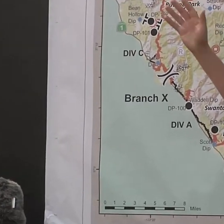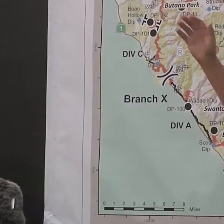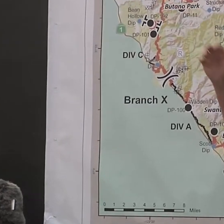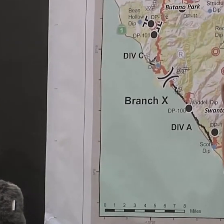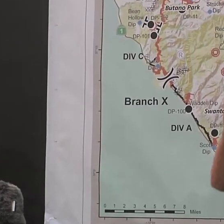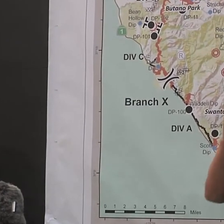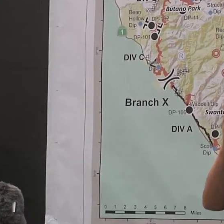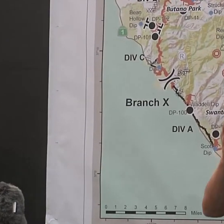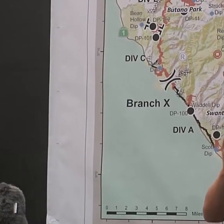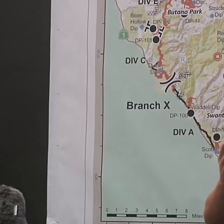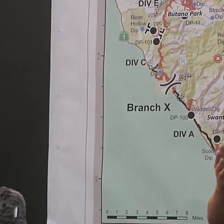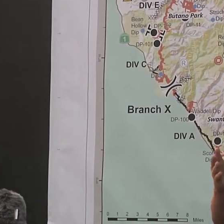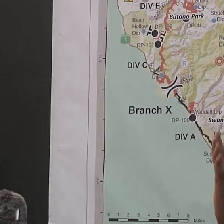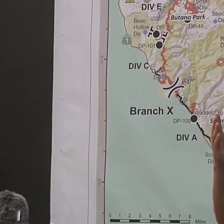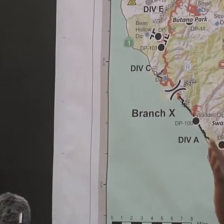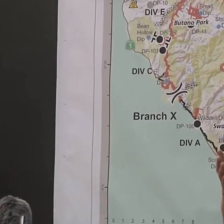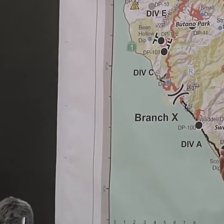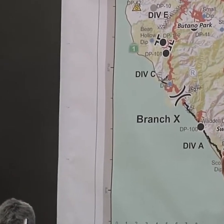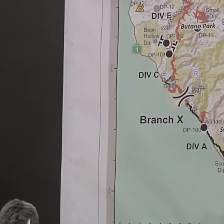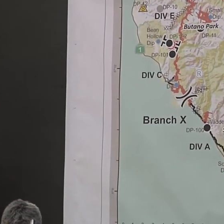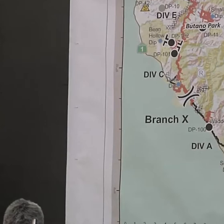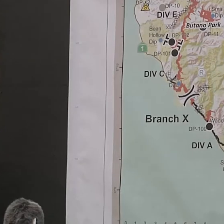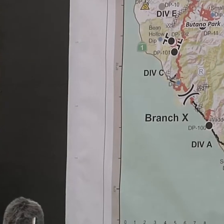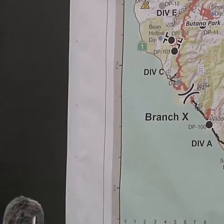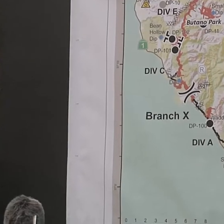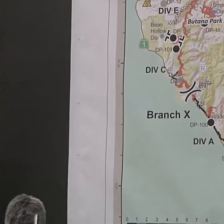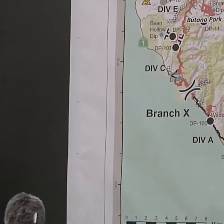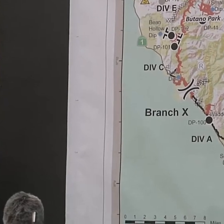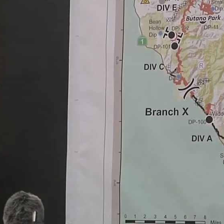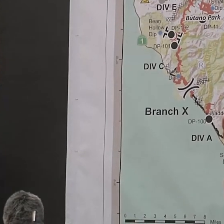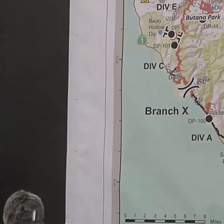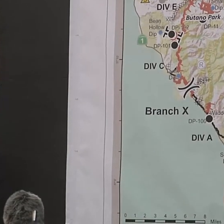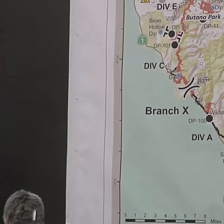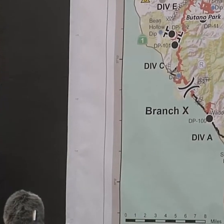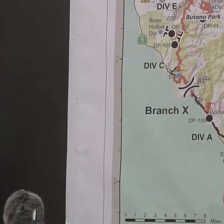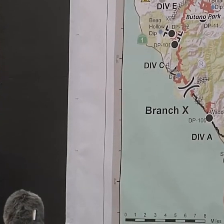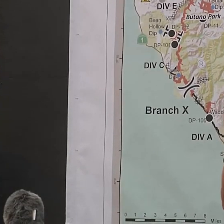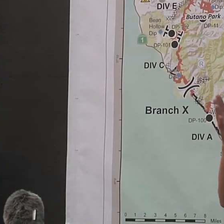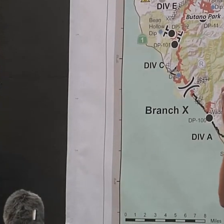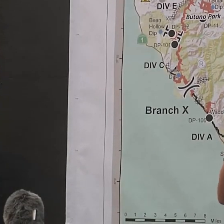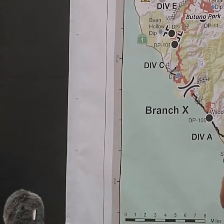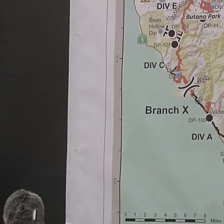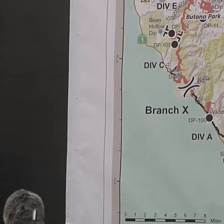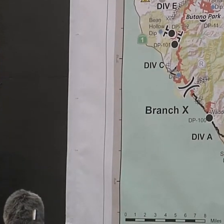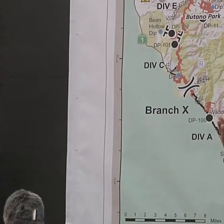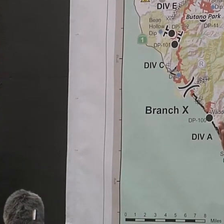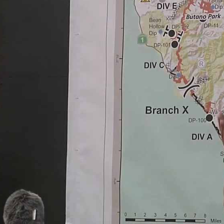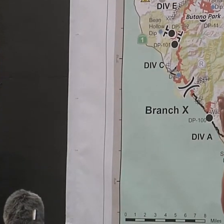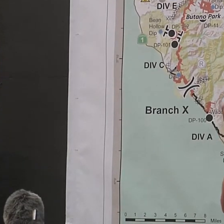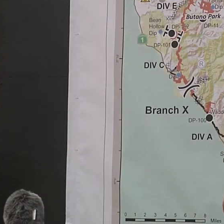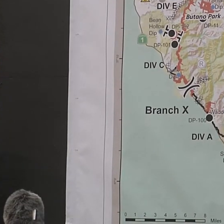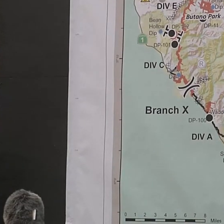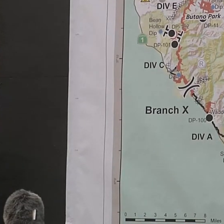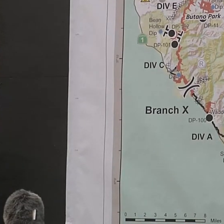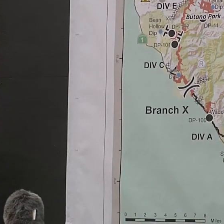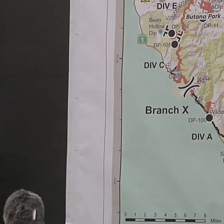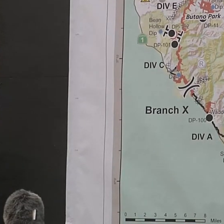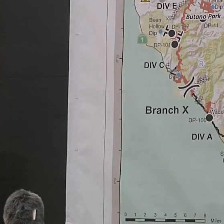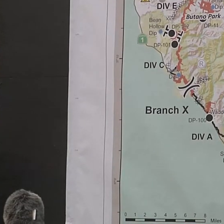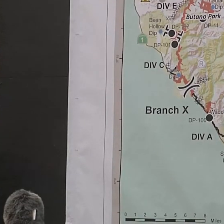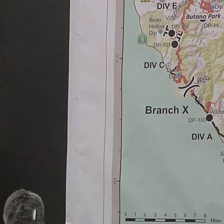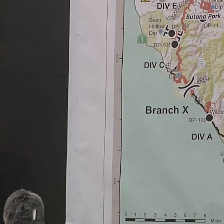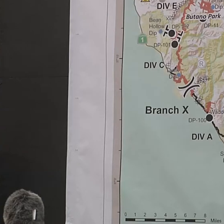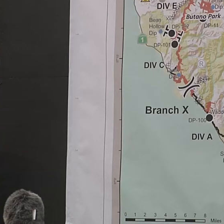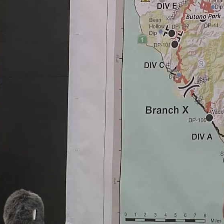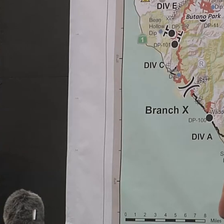Butano, but it's doing exactly what we want. It's part of our strategy. So, although it may seem that the fire is burning, it is, but it's simply creeping